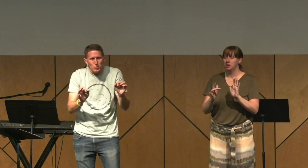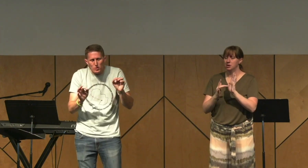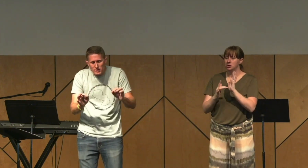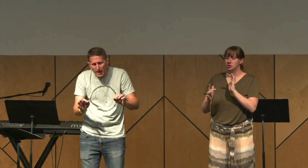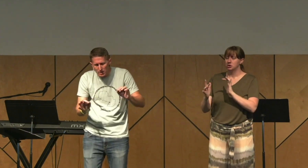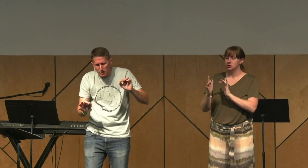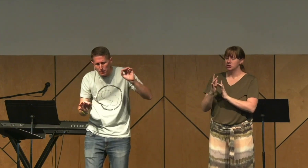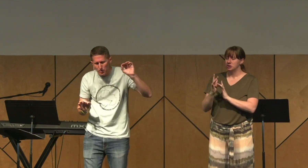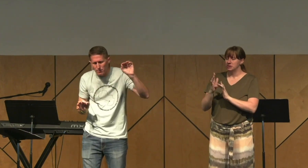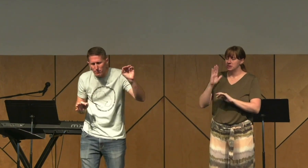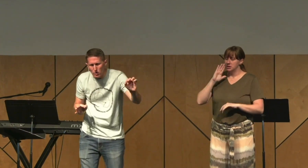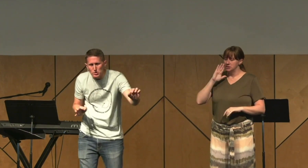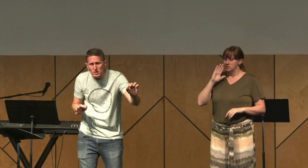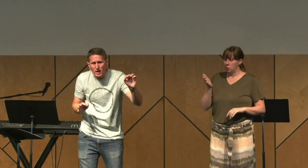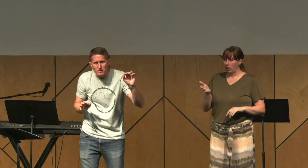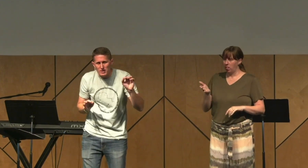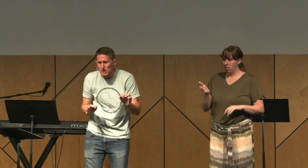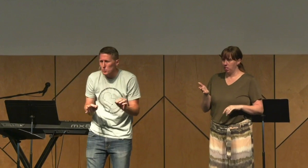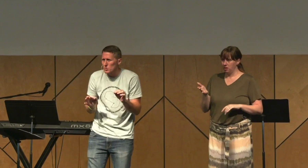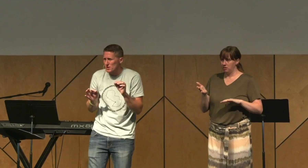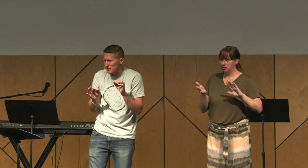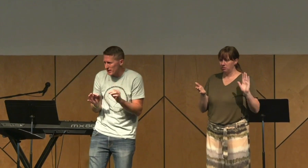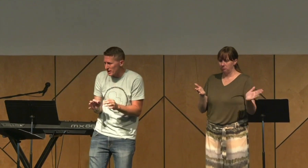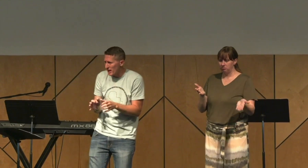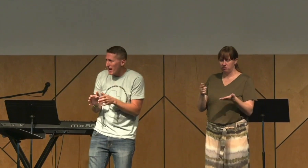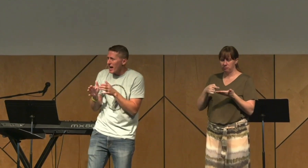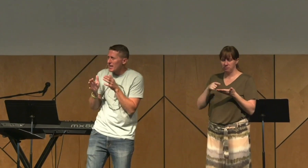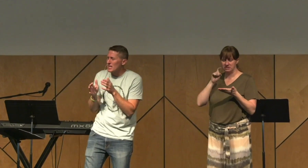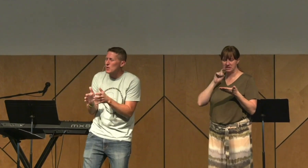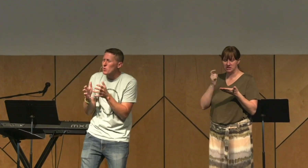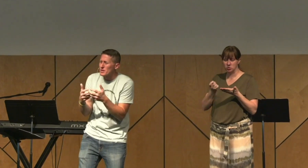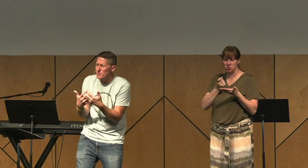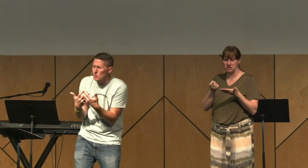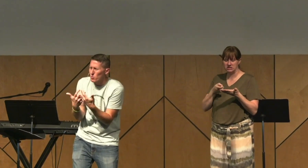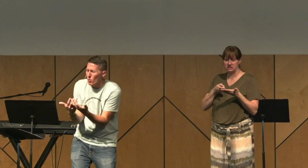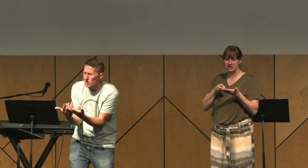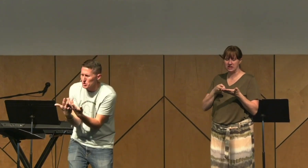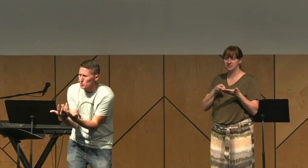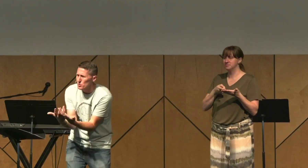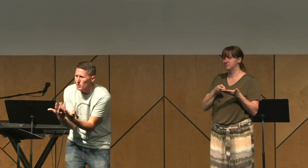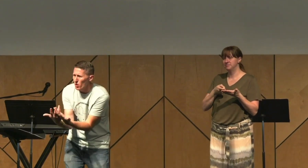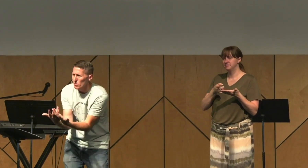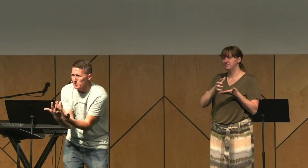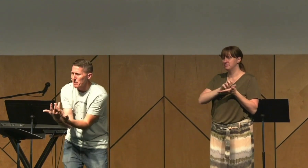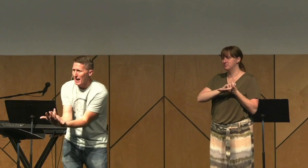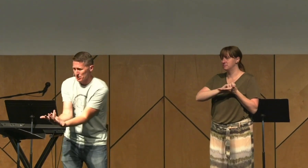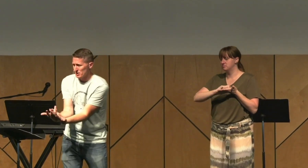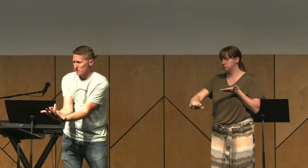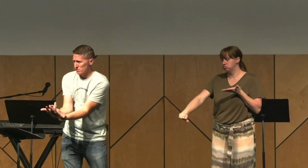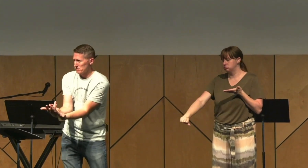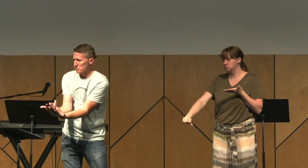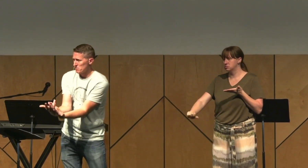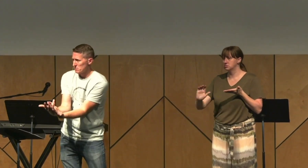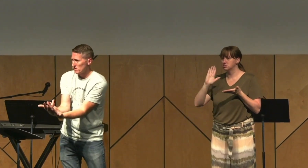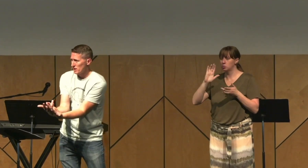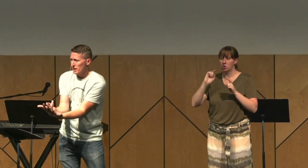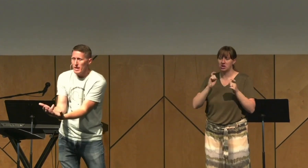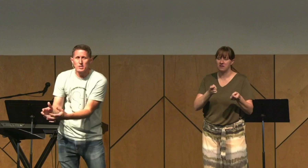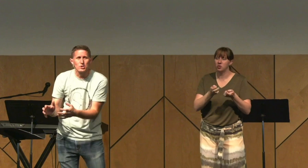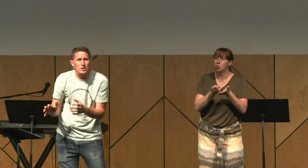Jesus will take the perversion of sexual sin, and he will give you one true and holy passion.